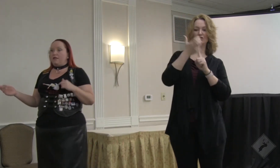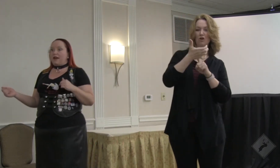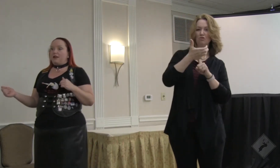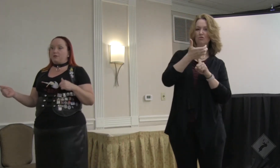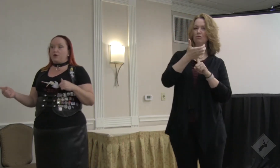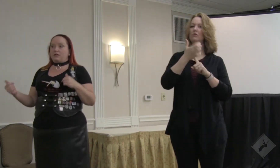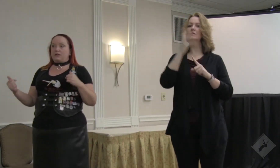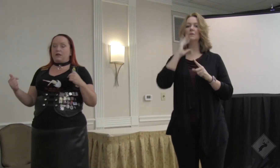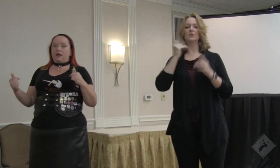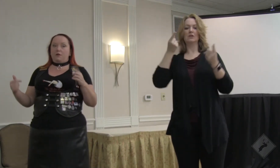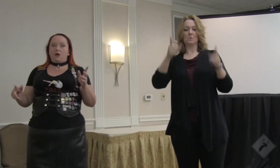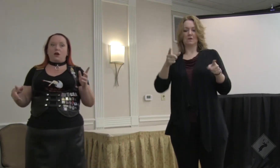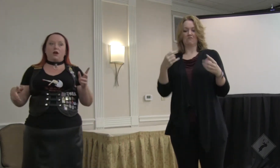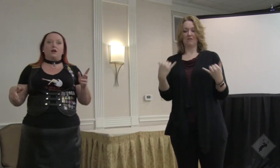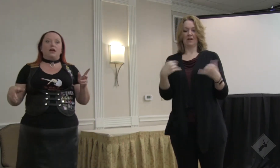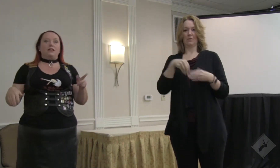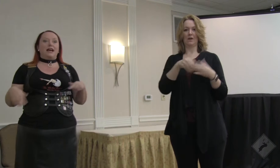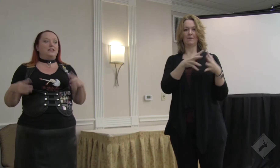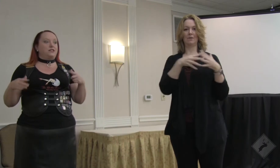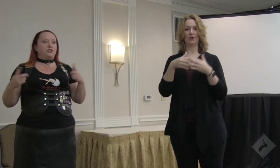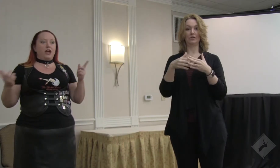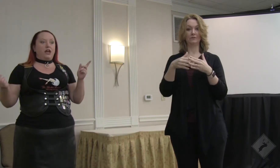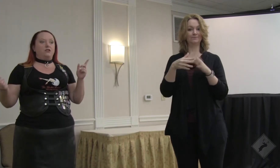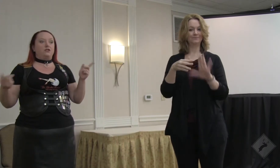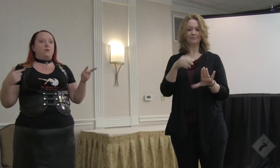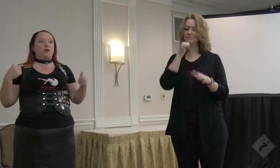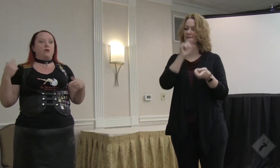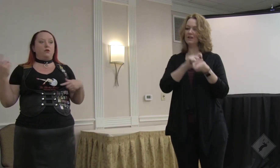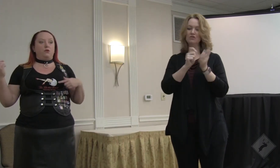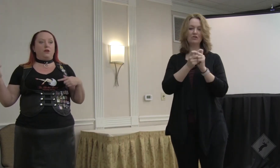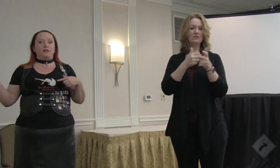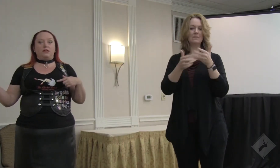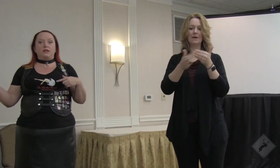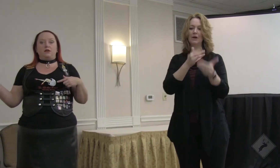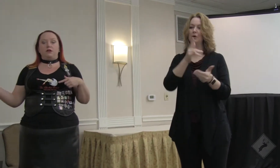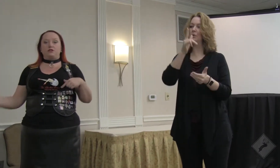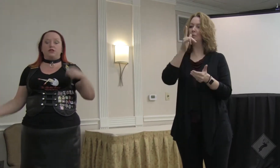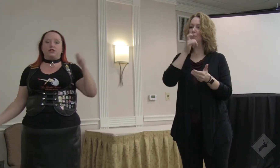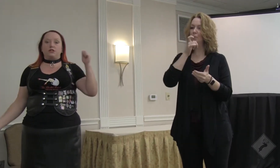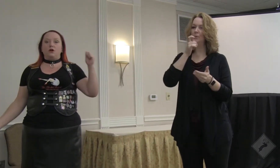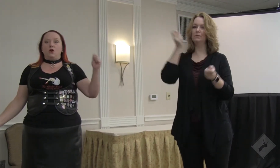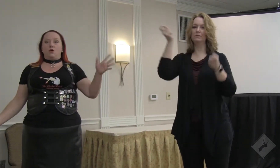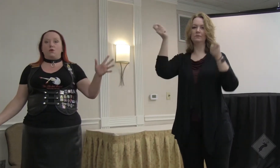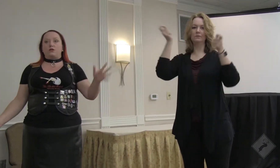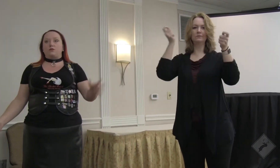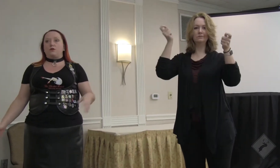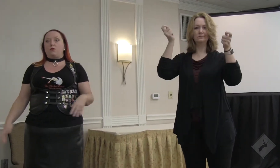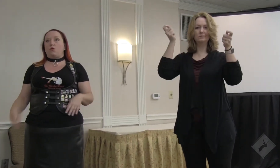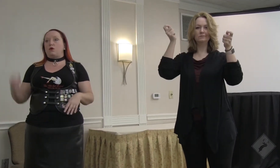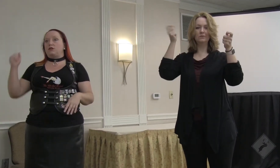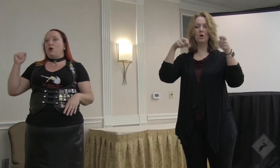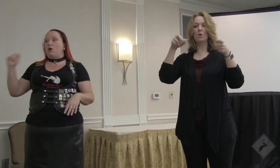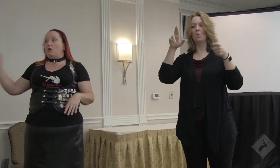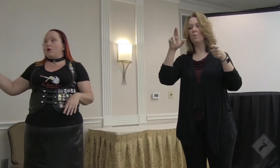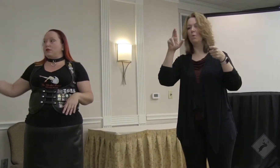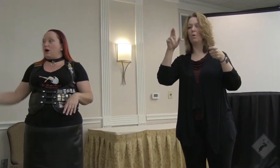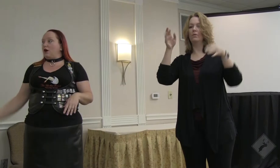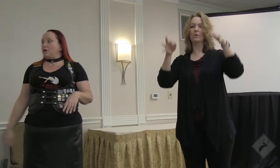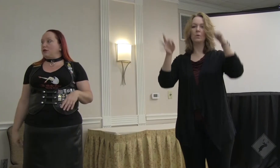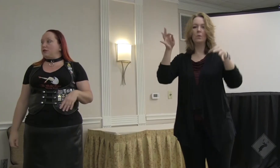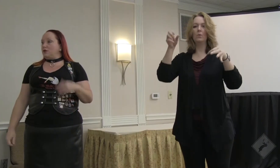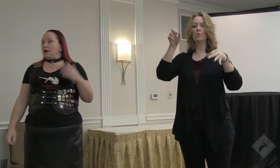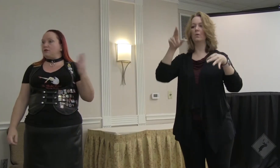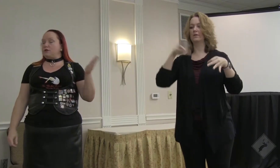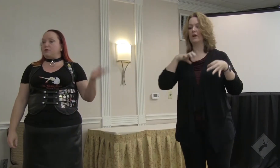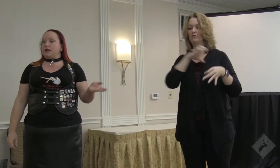that is present in America. And that doesn't change no matter who is in the administration or the Supreme Court or in the